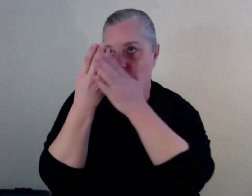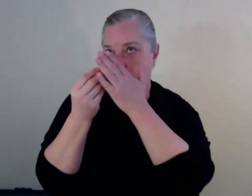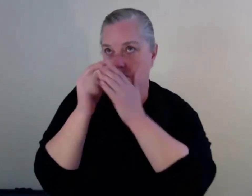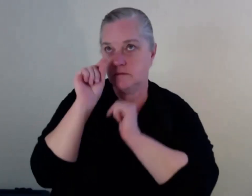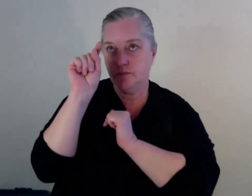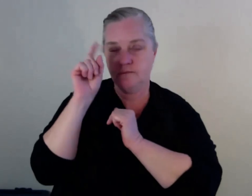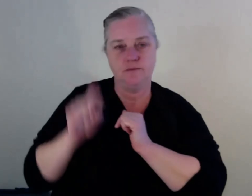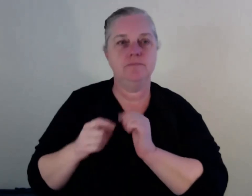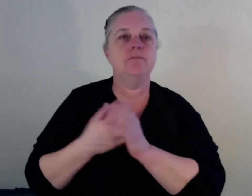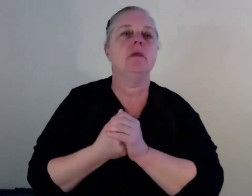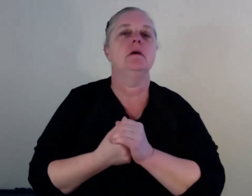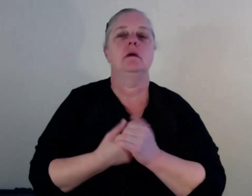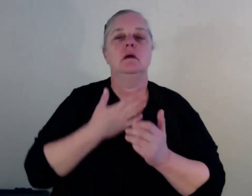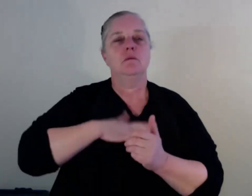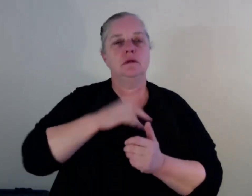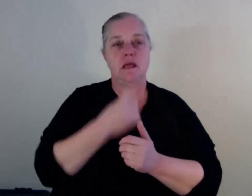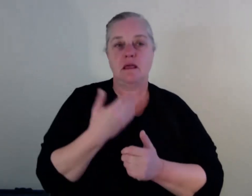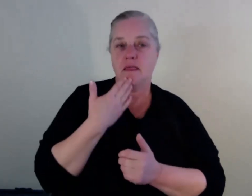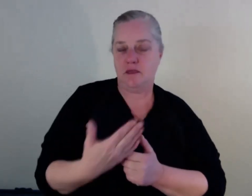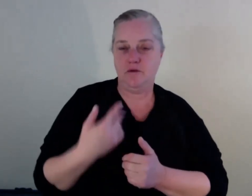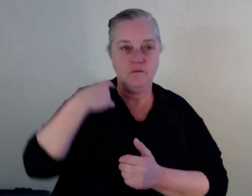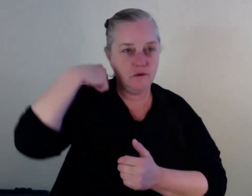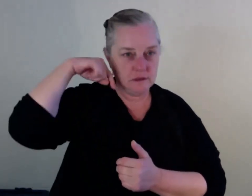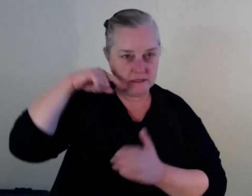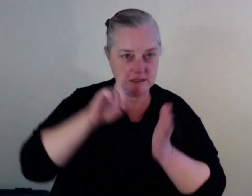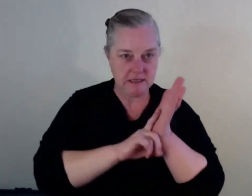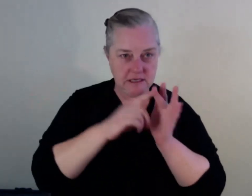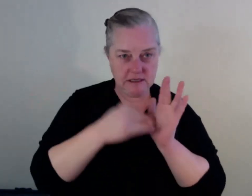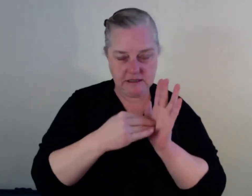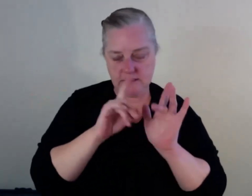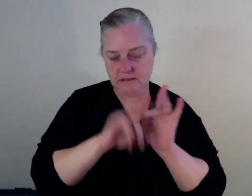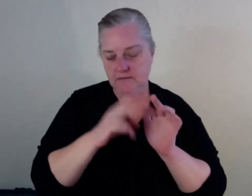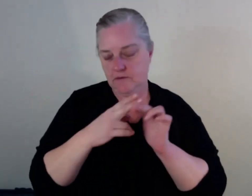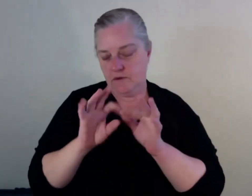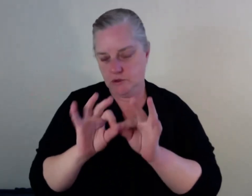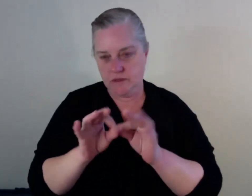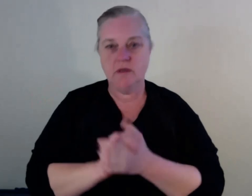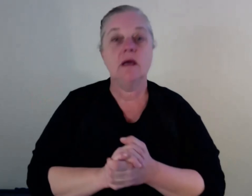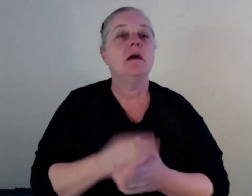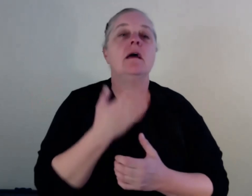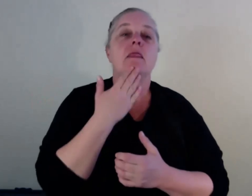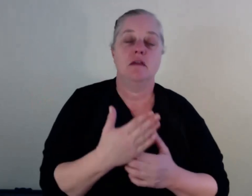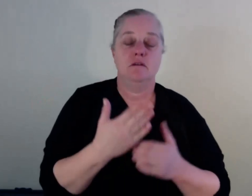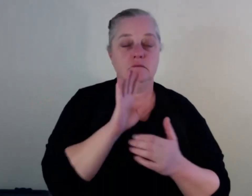Auslan interpreter today. Um, I'd also like to thank our panelists, um, Ahmad, Gail, Kevin,